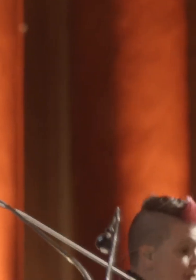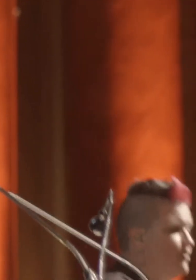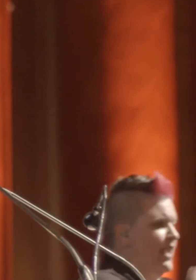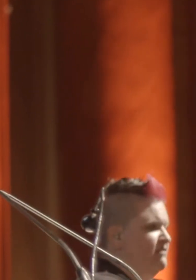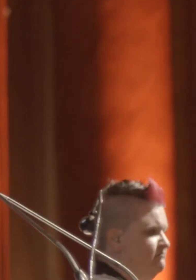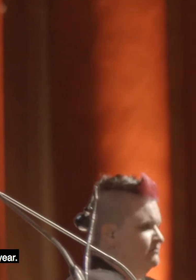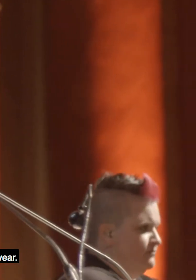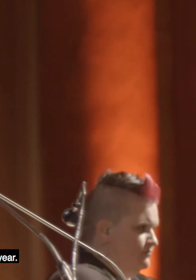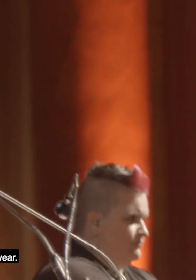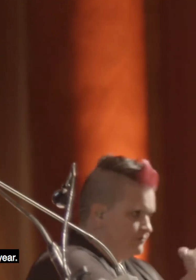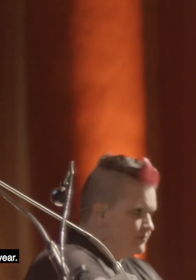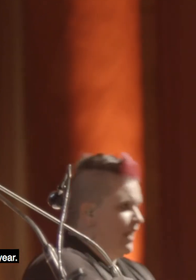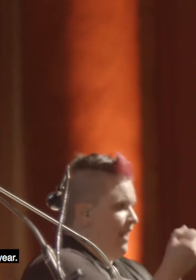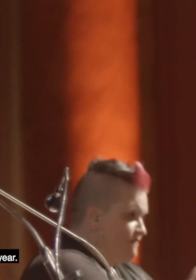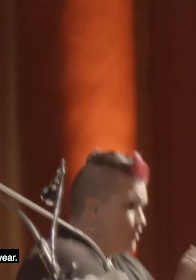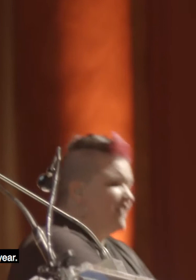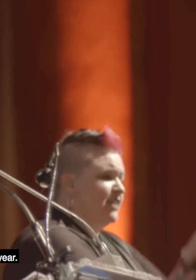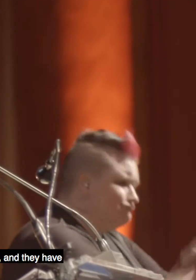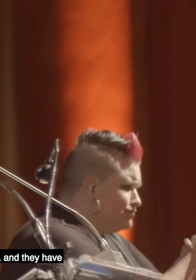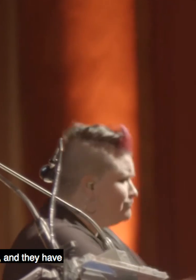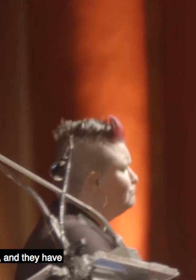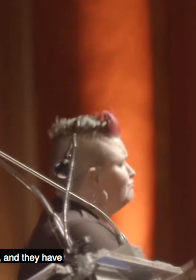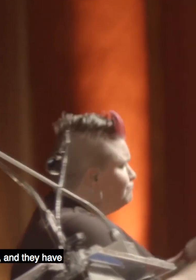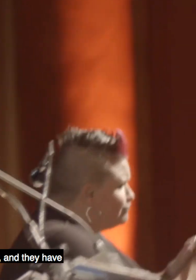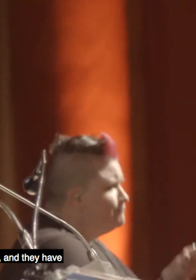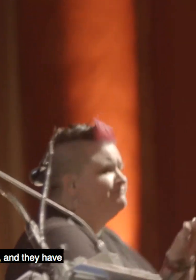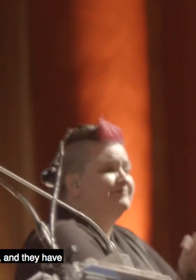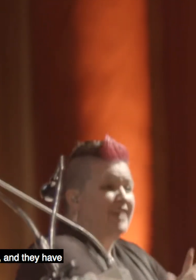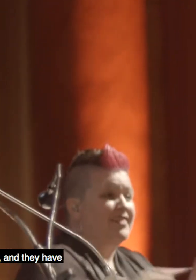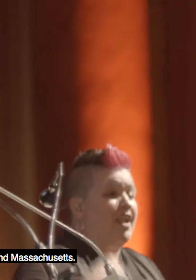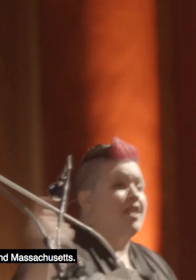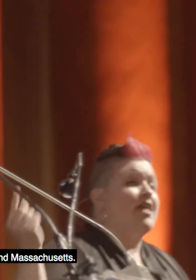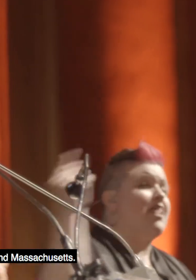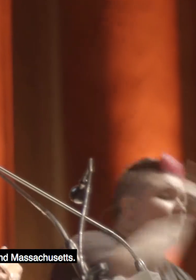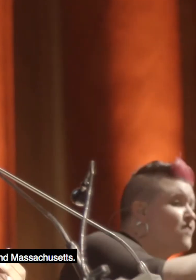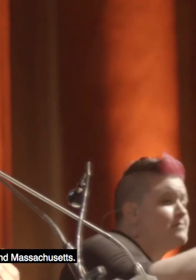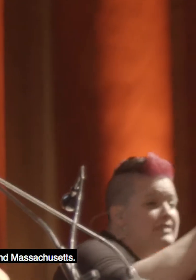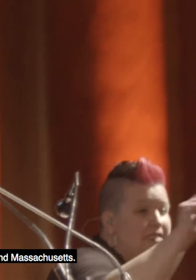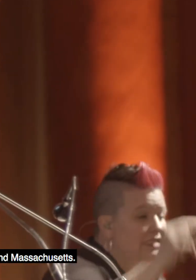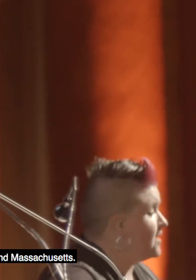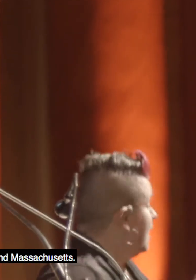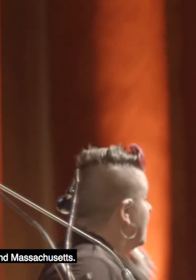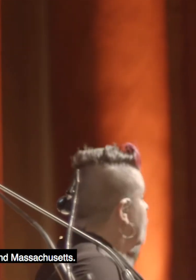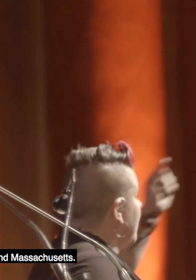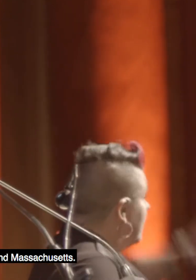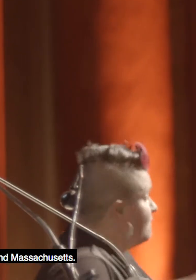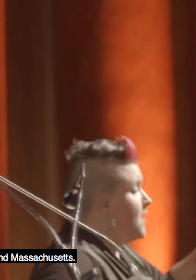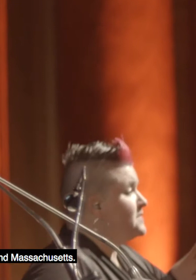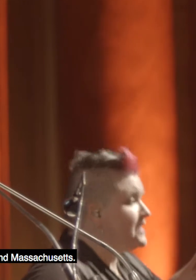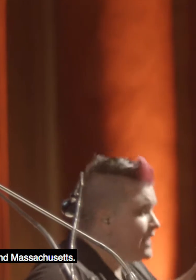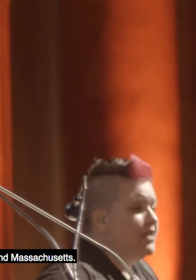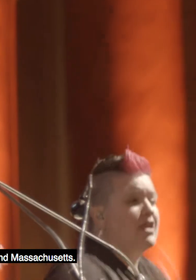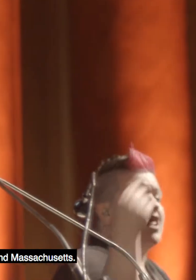out every year. And they are here again this year. And they have traveled from Tennessee, and they have traveled from Connecticut,